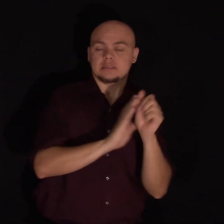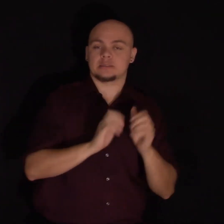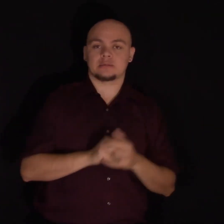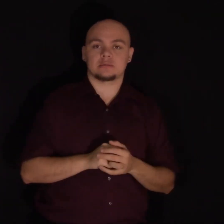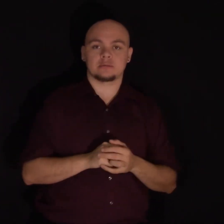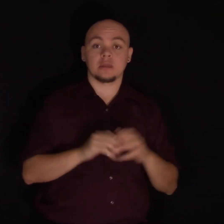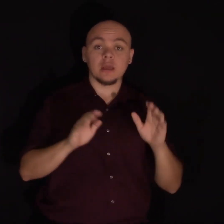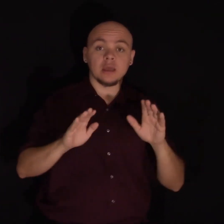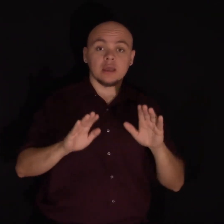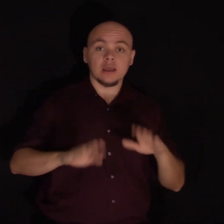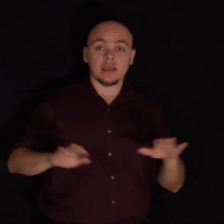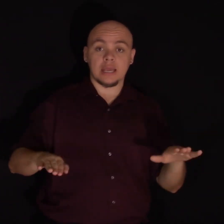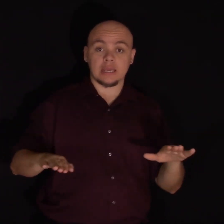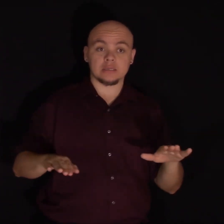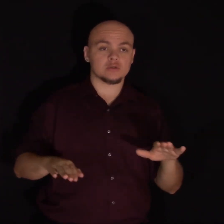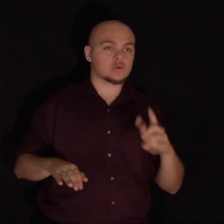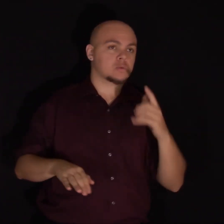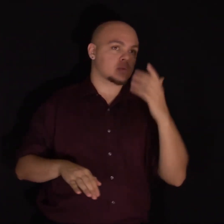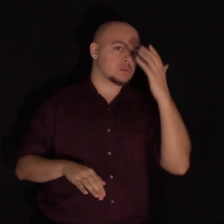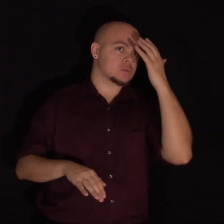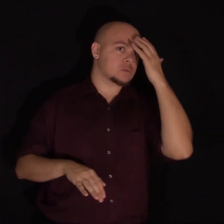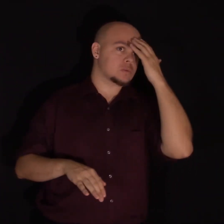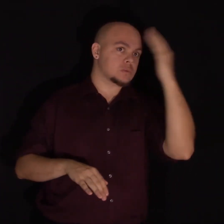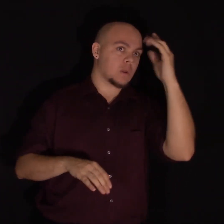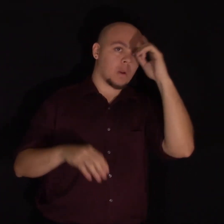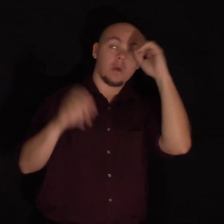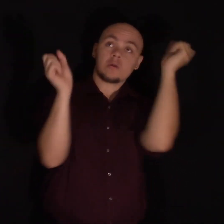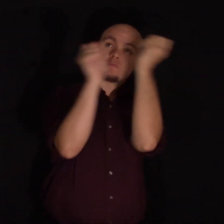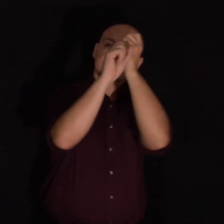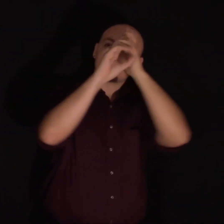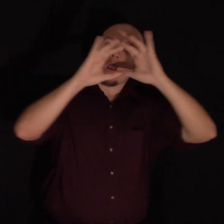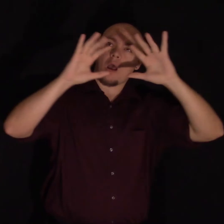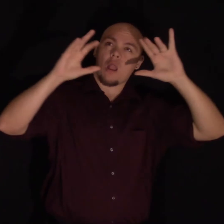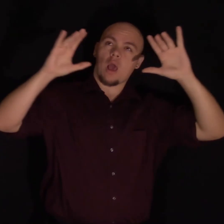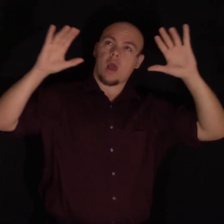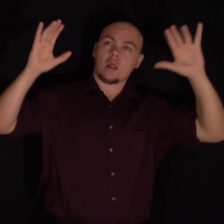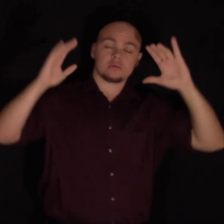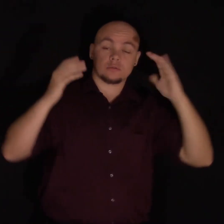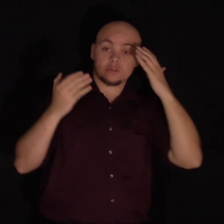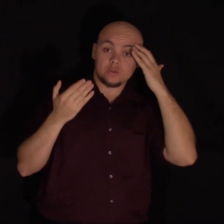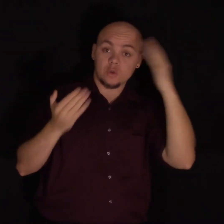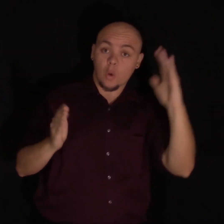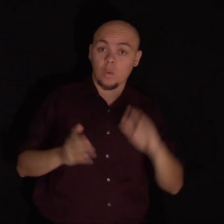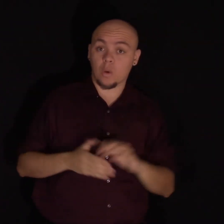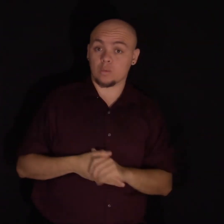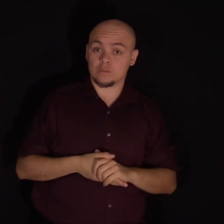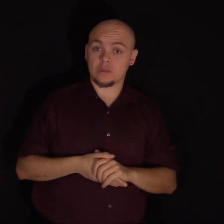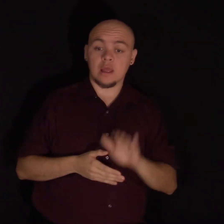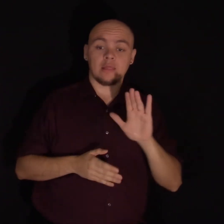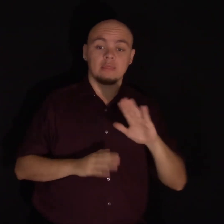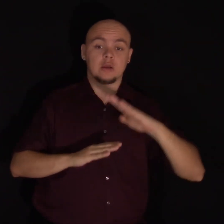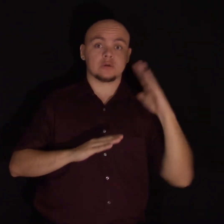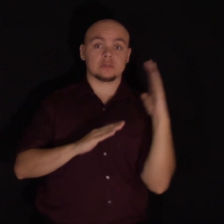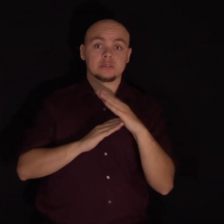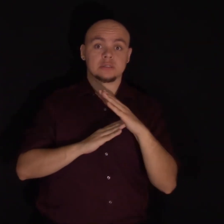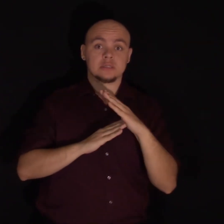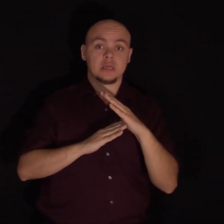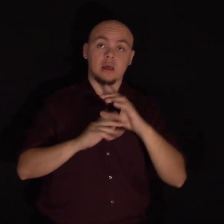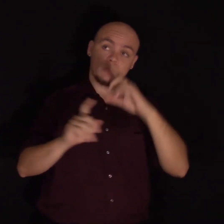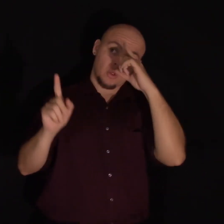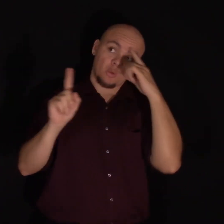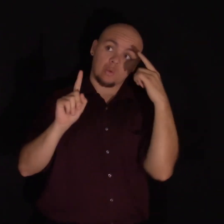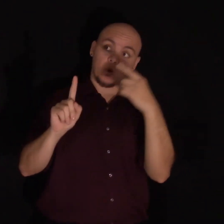kids who don't know how to dream big dreams? Their biggest goal is getting the next